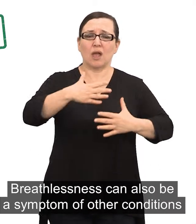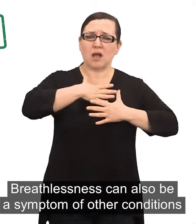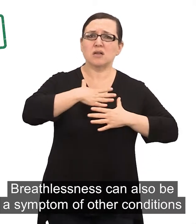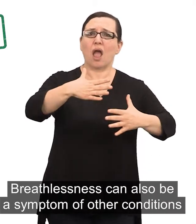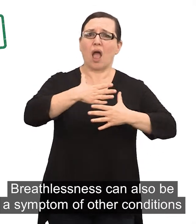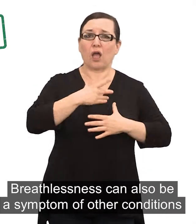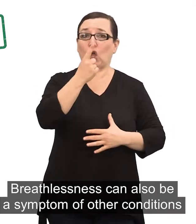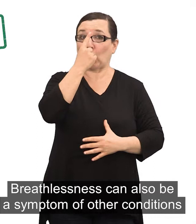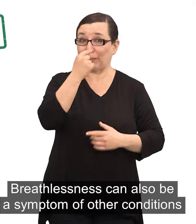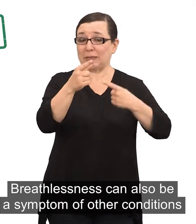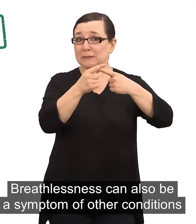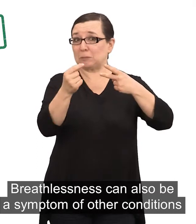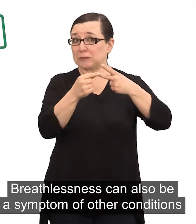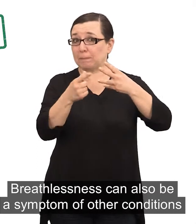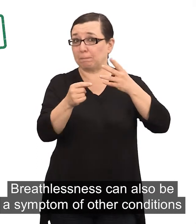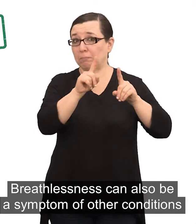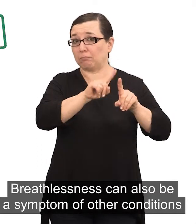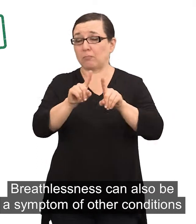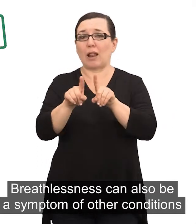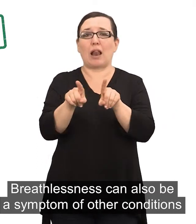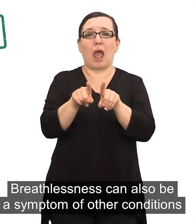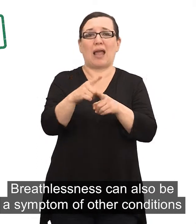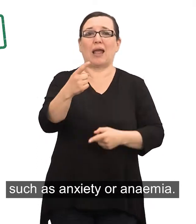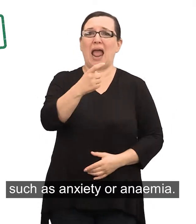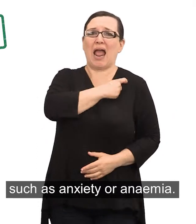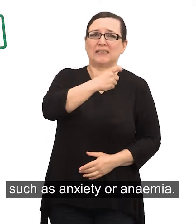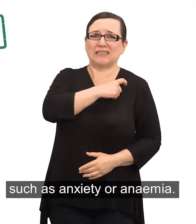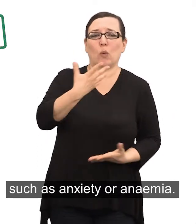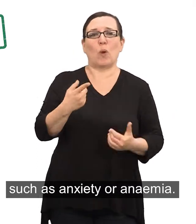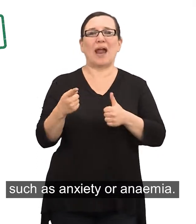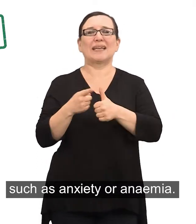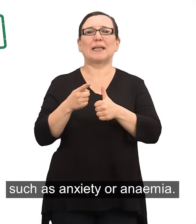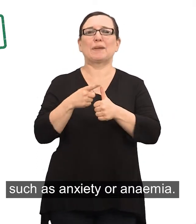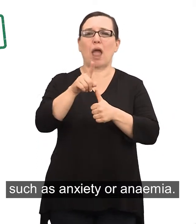Breathlessness can also be a symptom of other conditions, such as anxiety or anaemia.